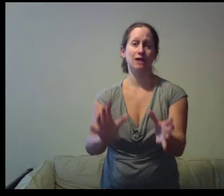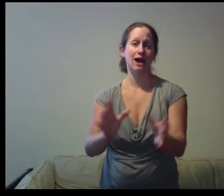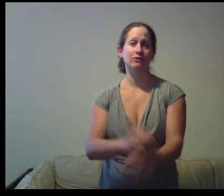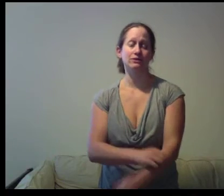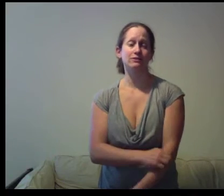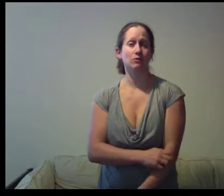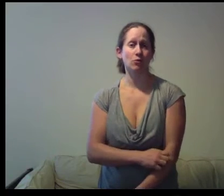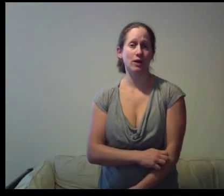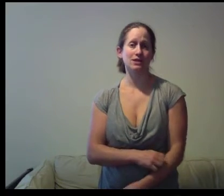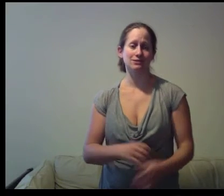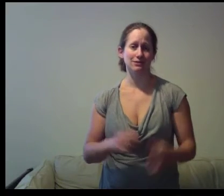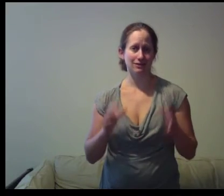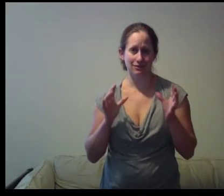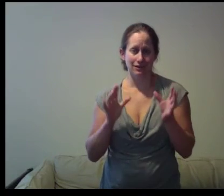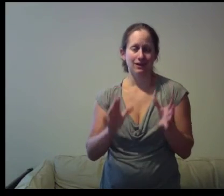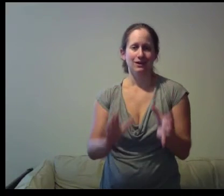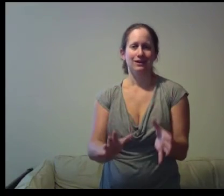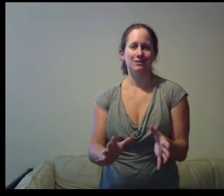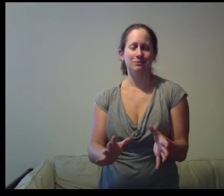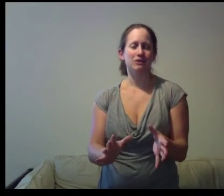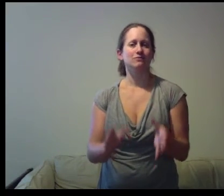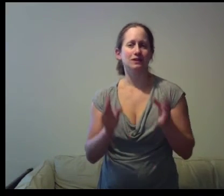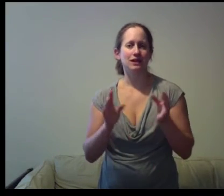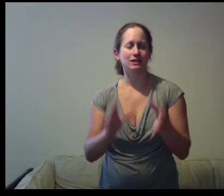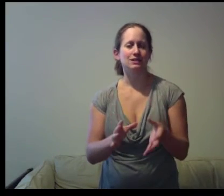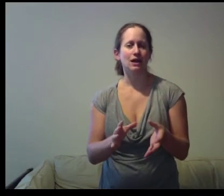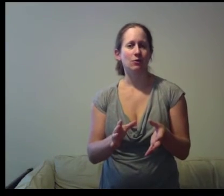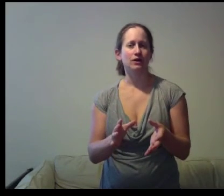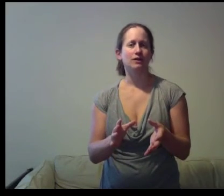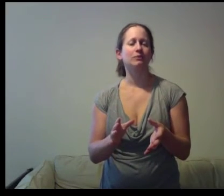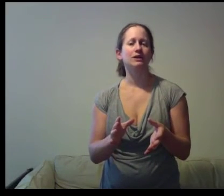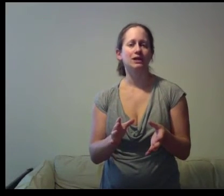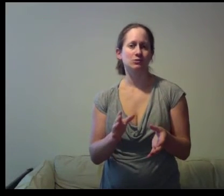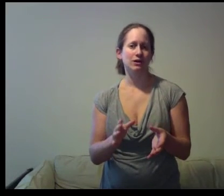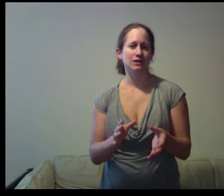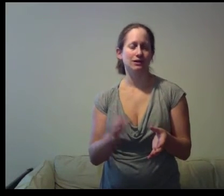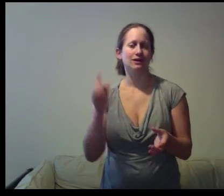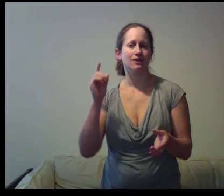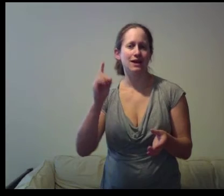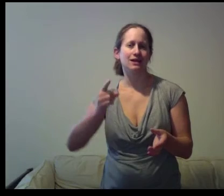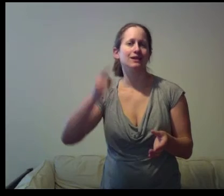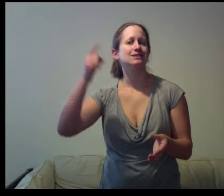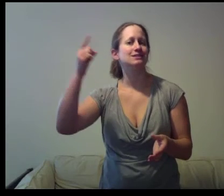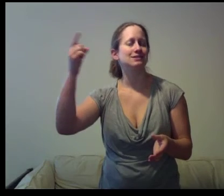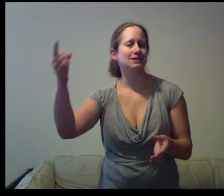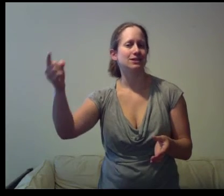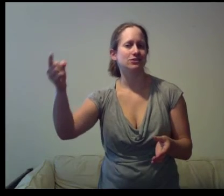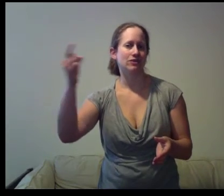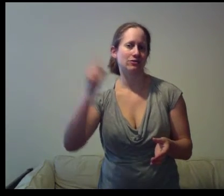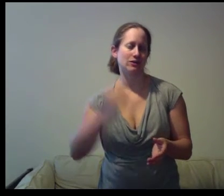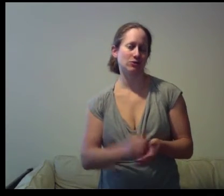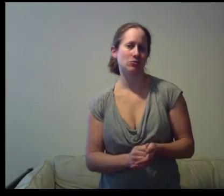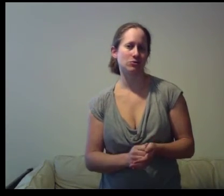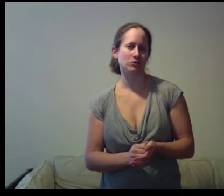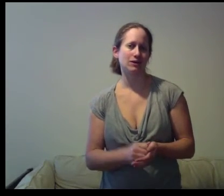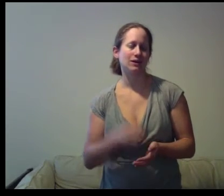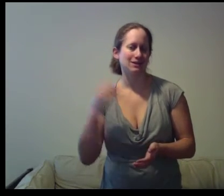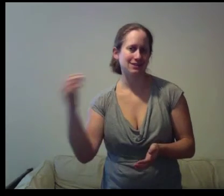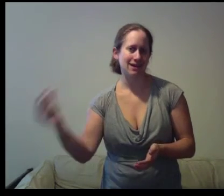down in different ways and making you feel like it's not working but guess what that ace is right around the corner it's that